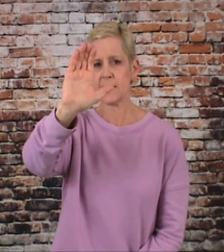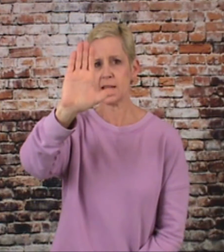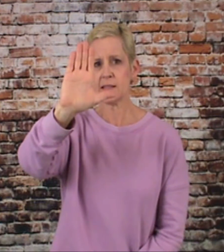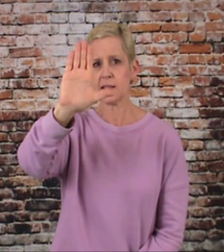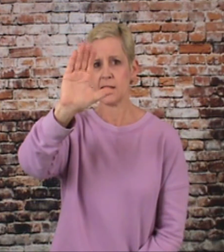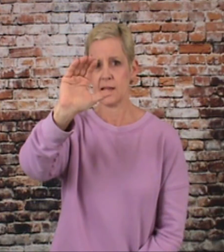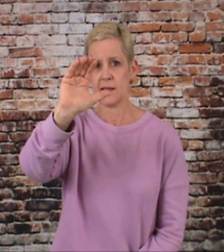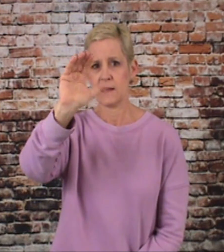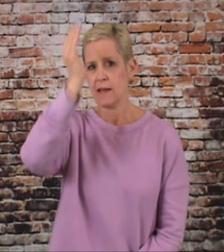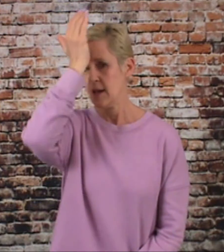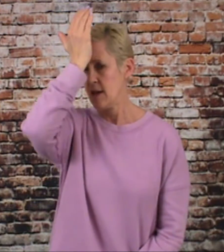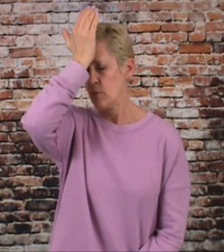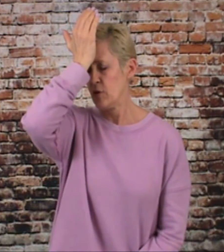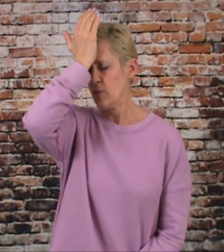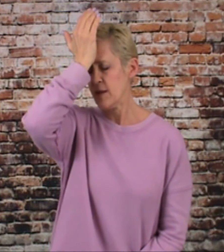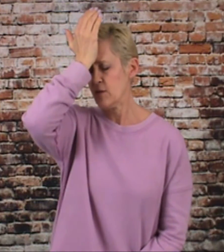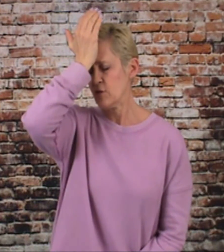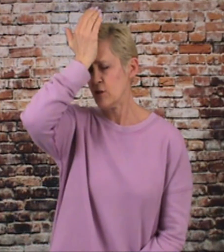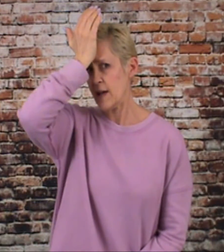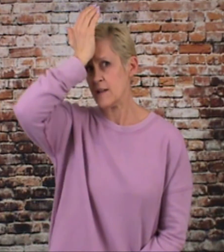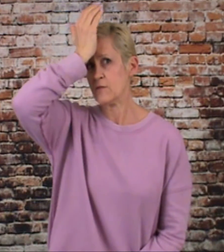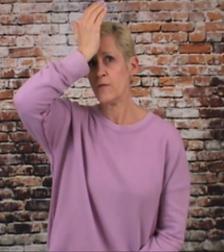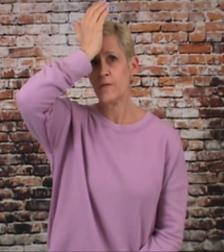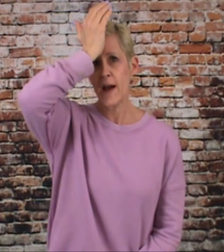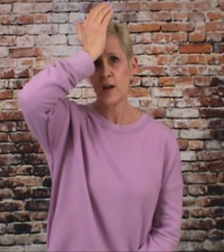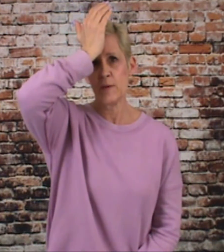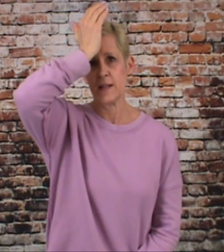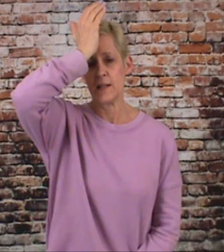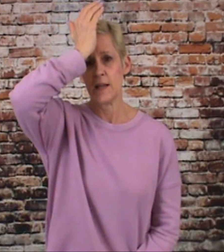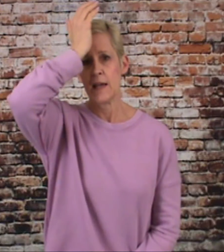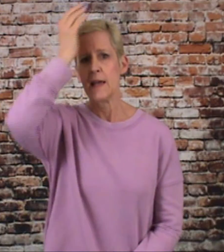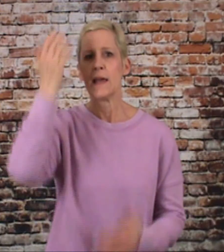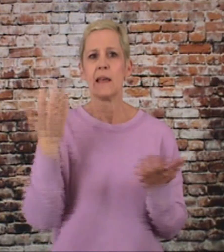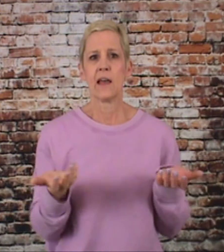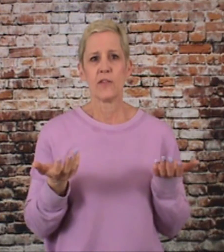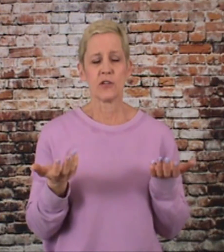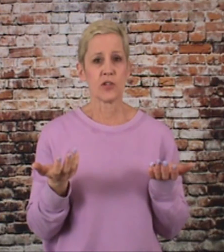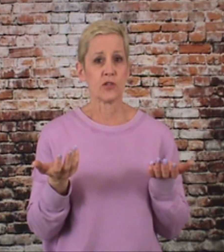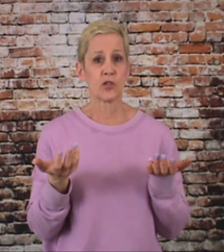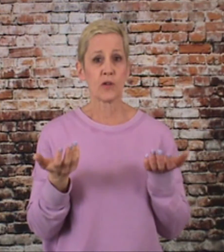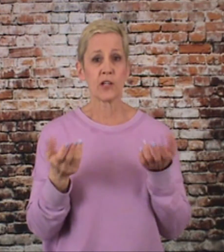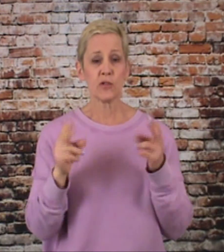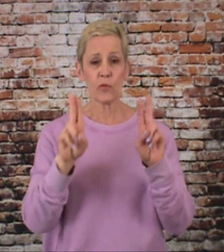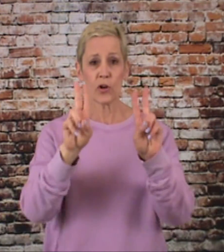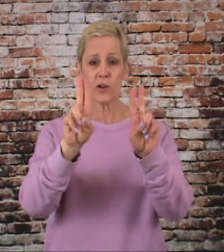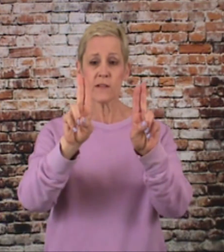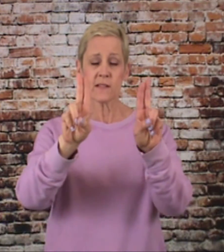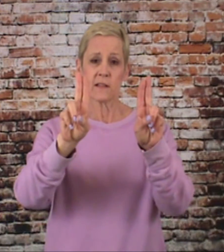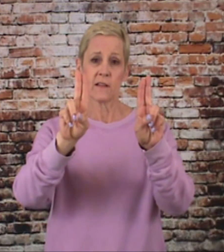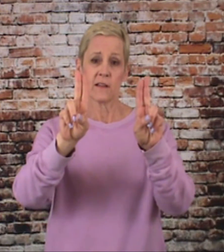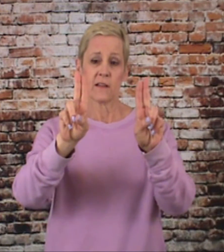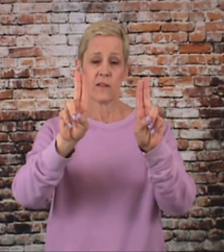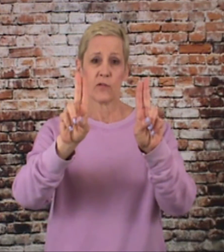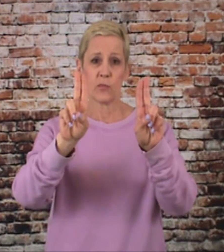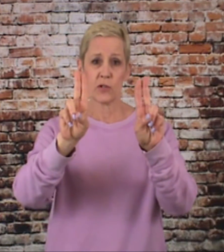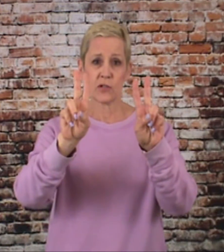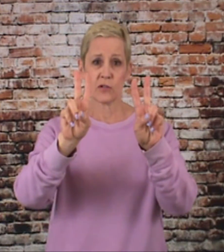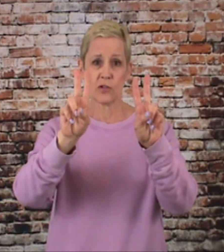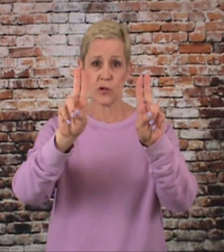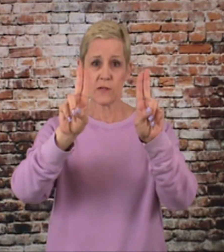this put it right there on your head firemen there's construction workers if you put your use